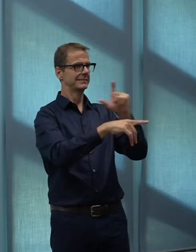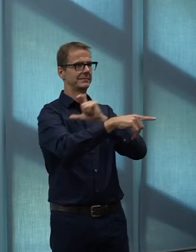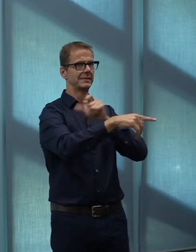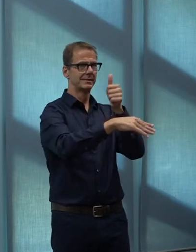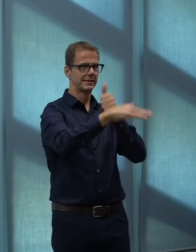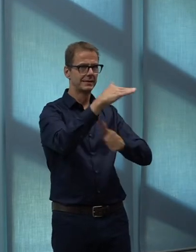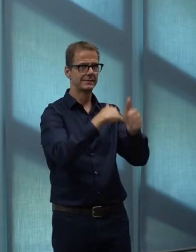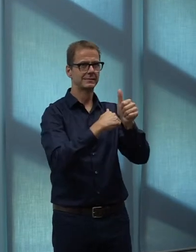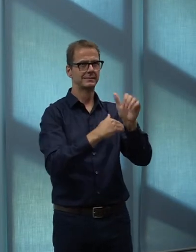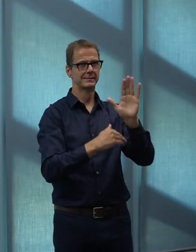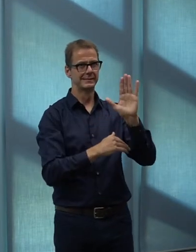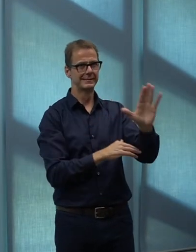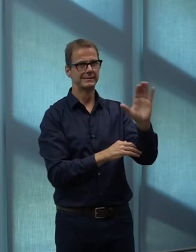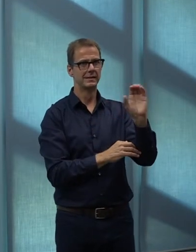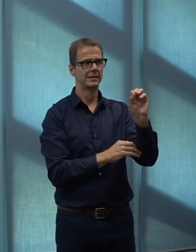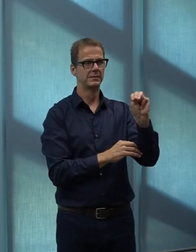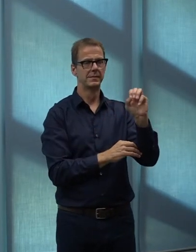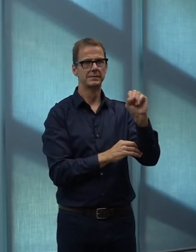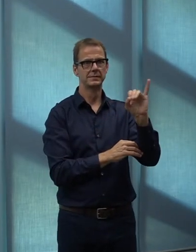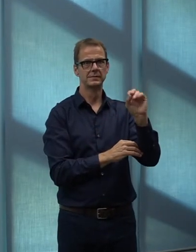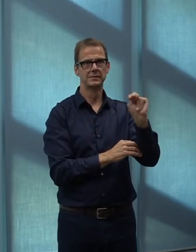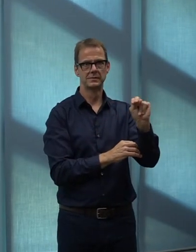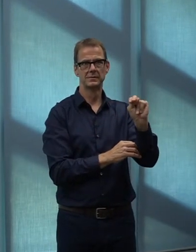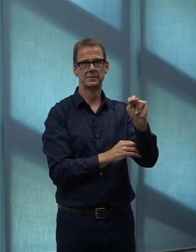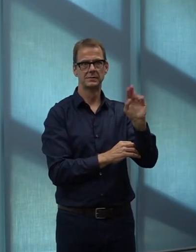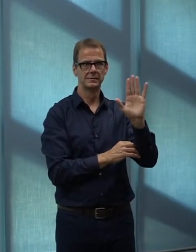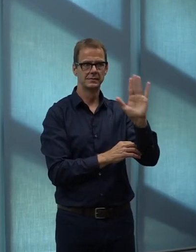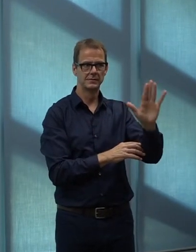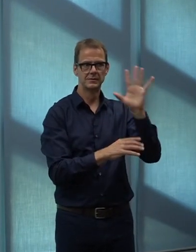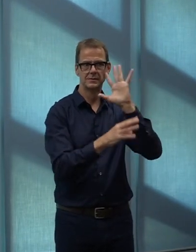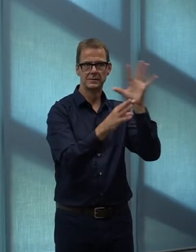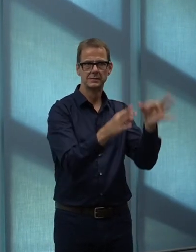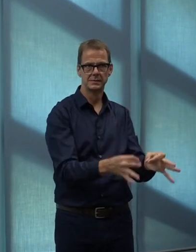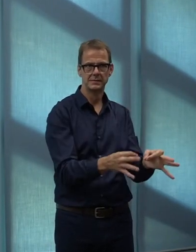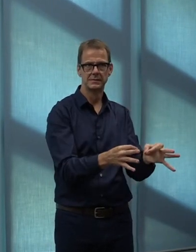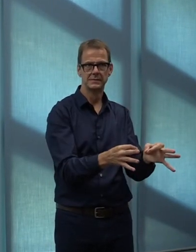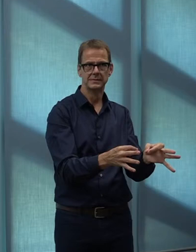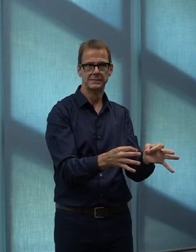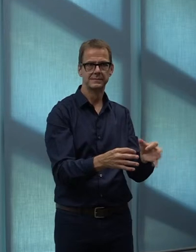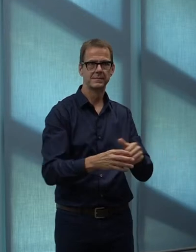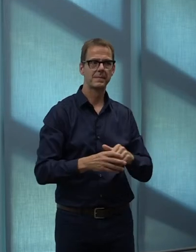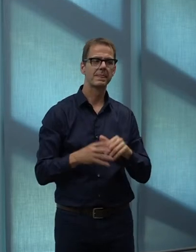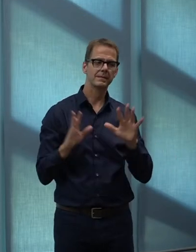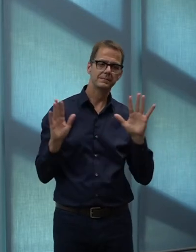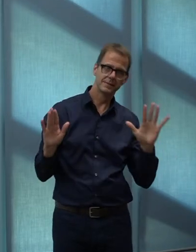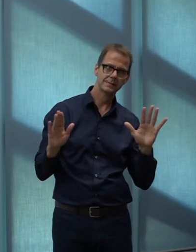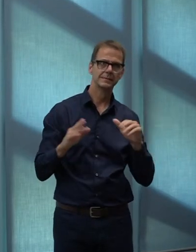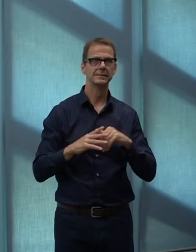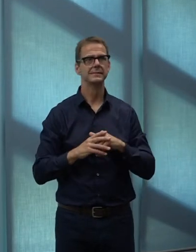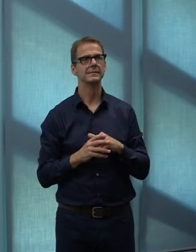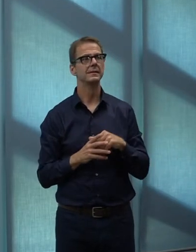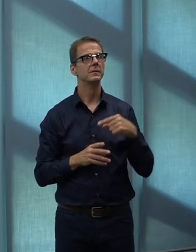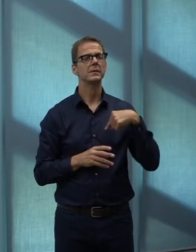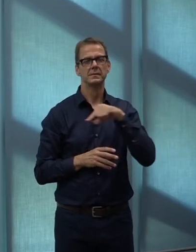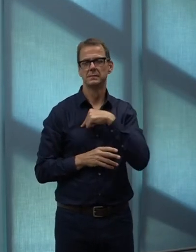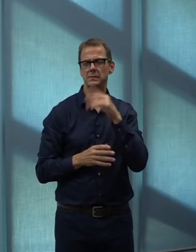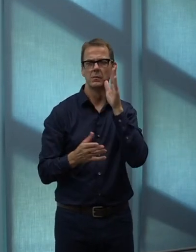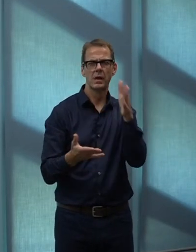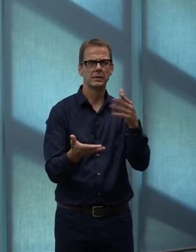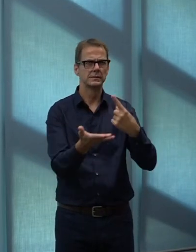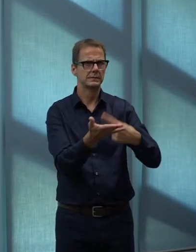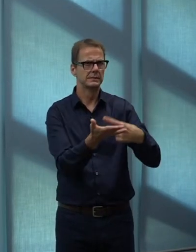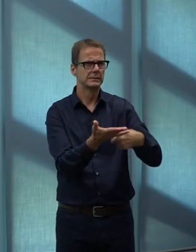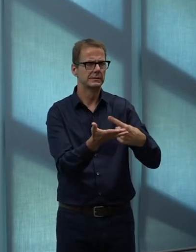discussion and dialogue with the commission and with the service about who's going to take